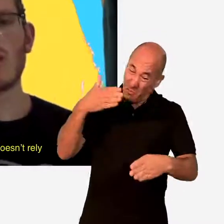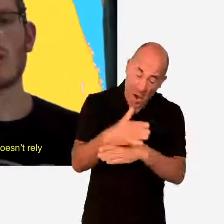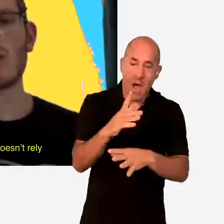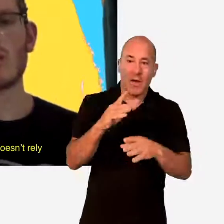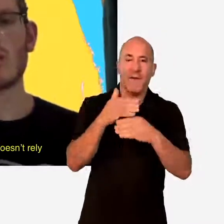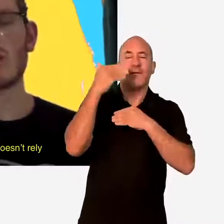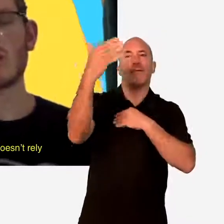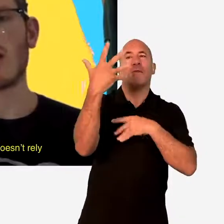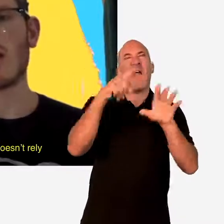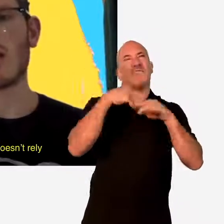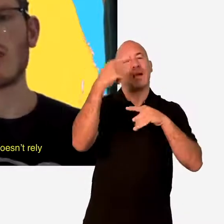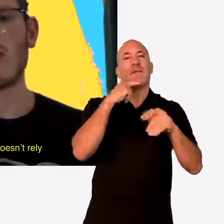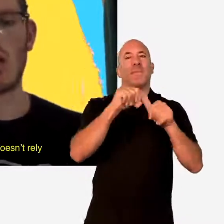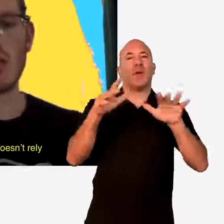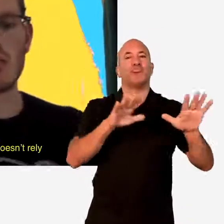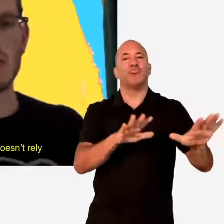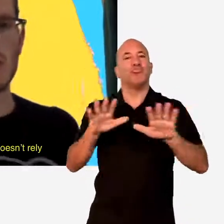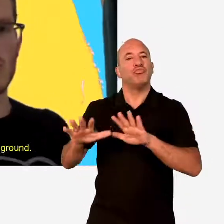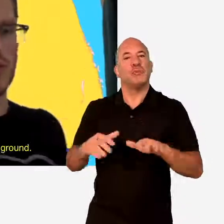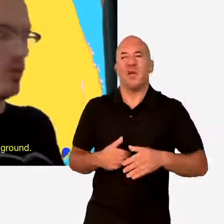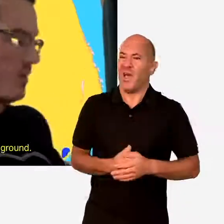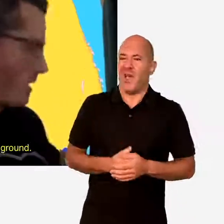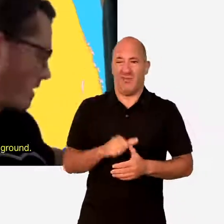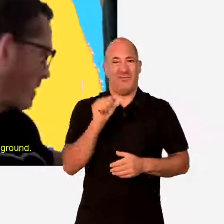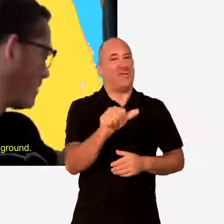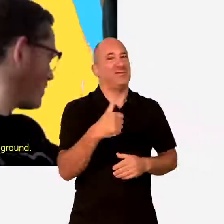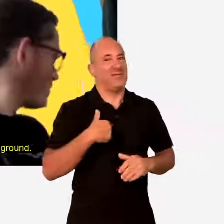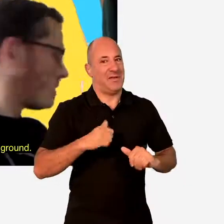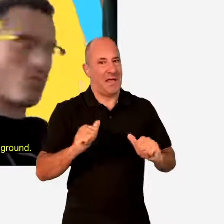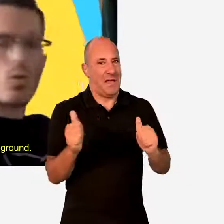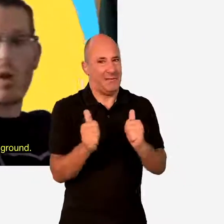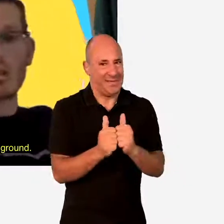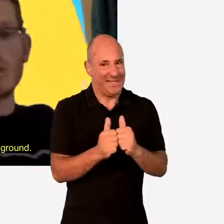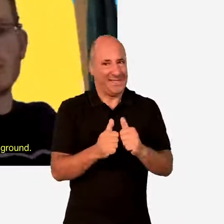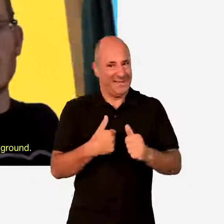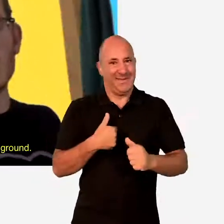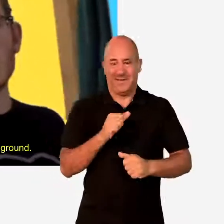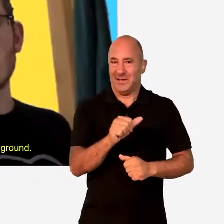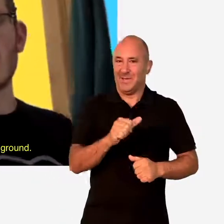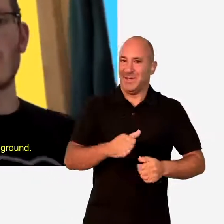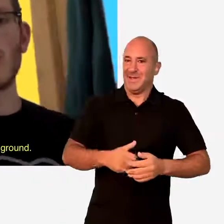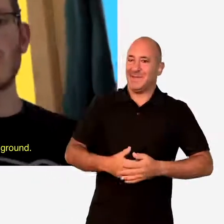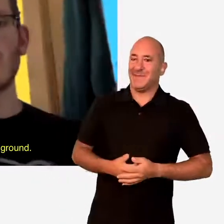doesn't rely so much on people working themselves to the ground, yeah.